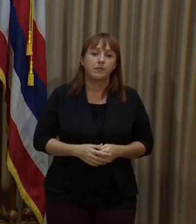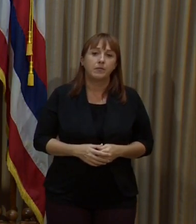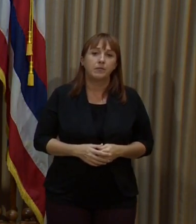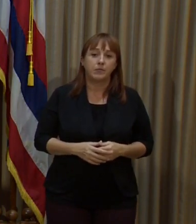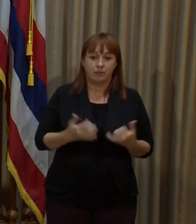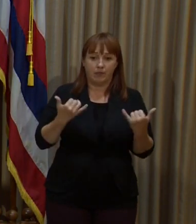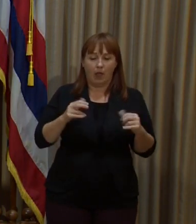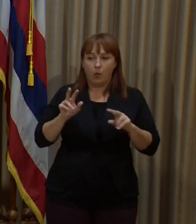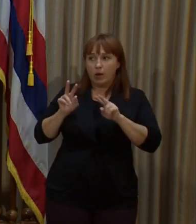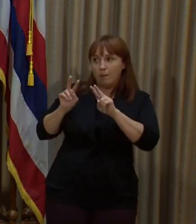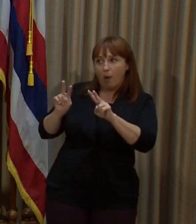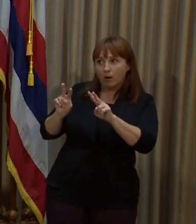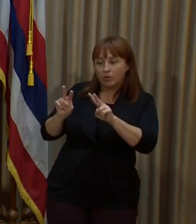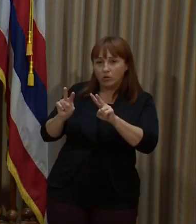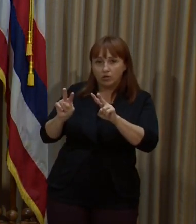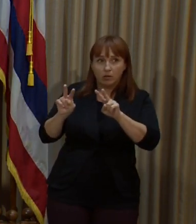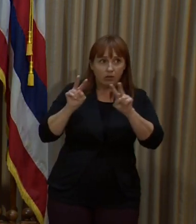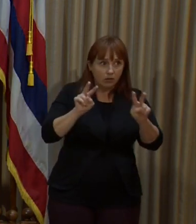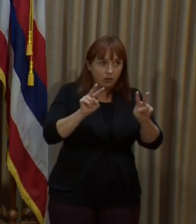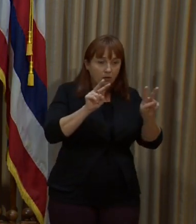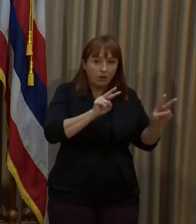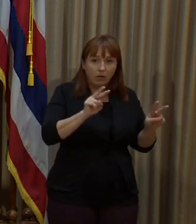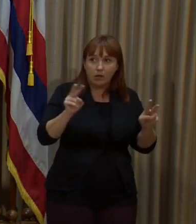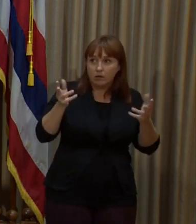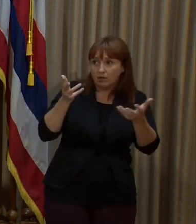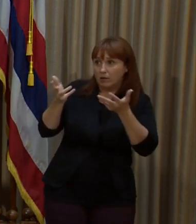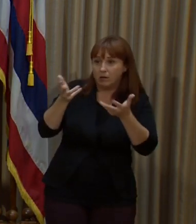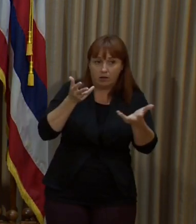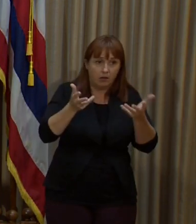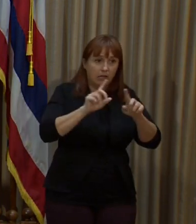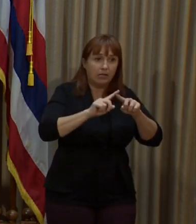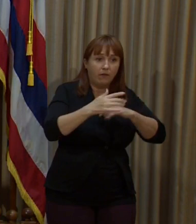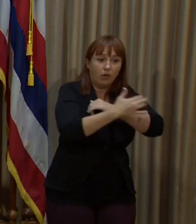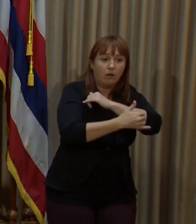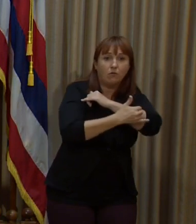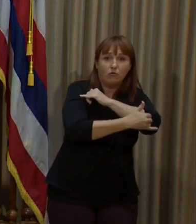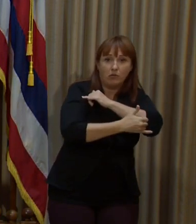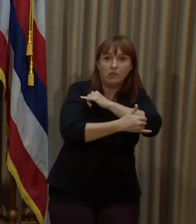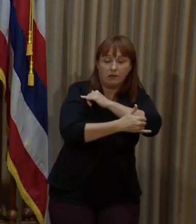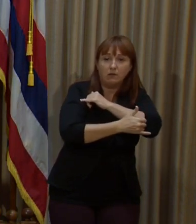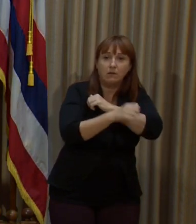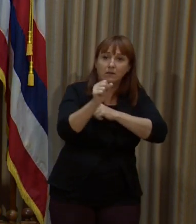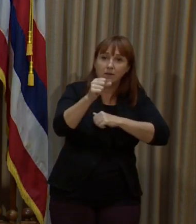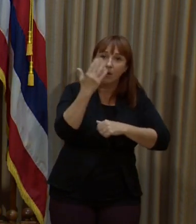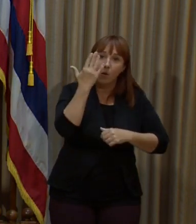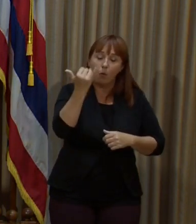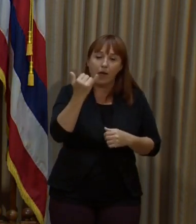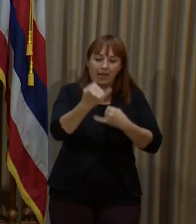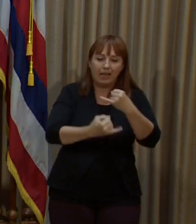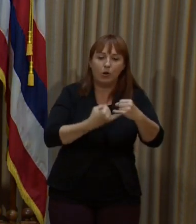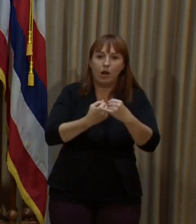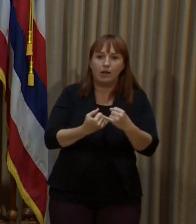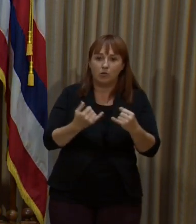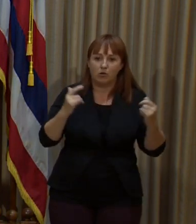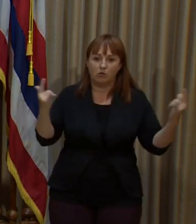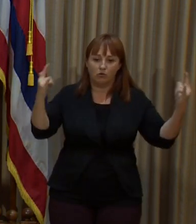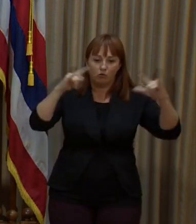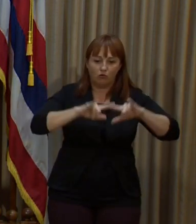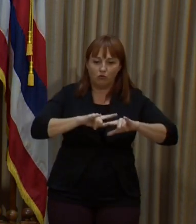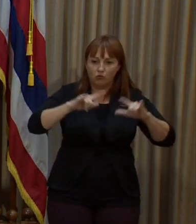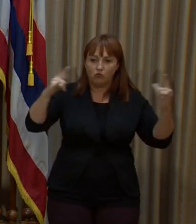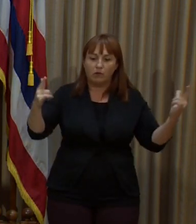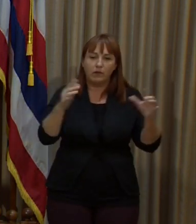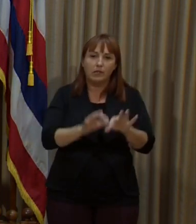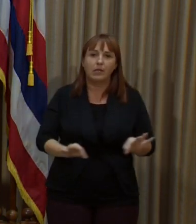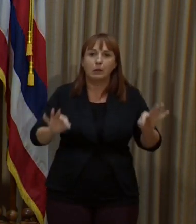monitor and engage with those countries because we do know that international travel is an important